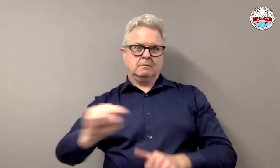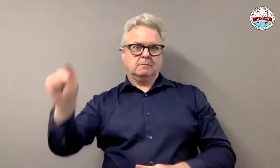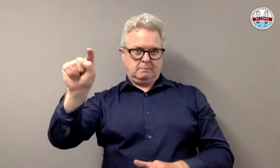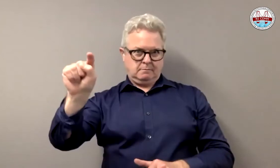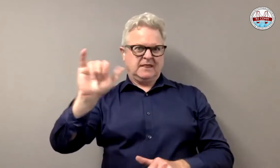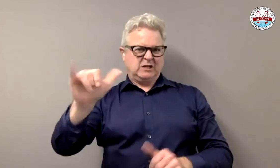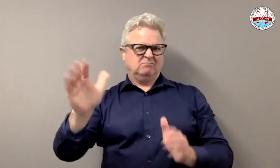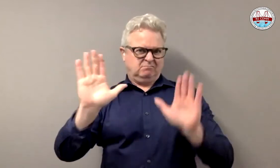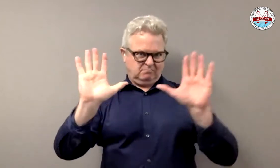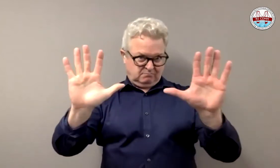high.